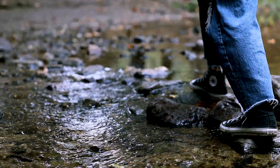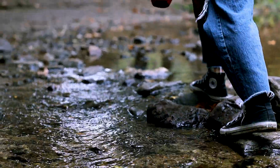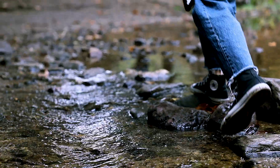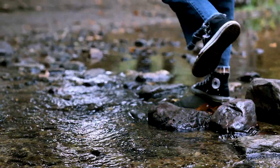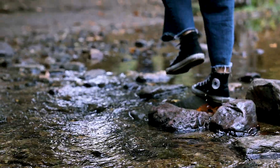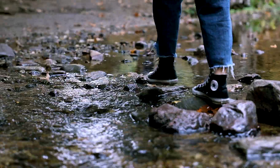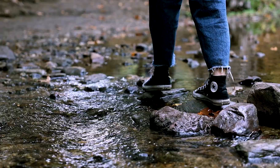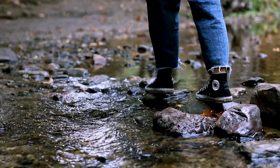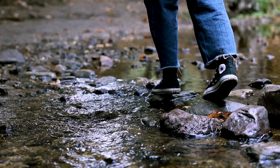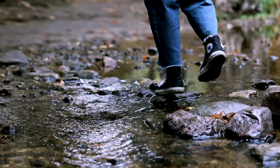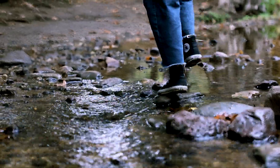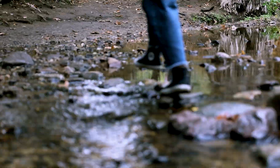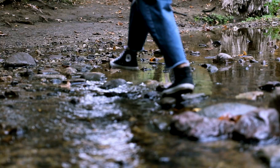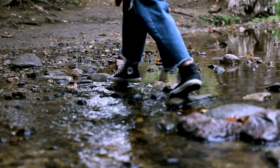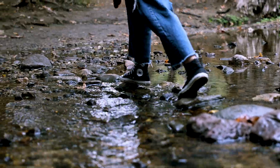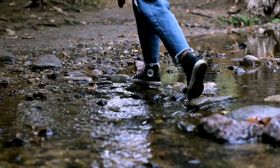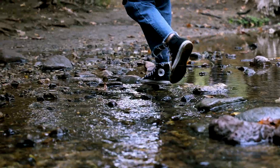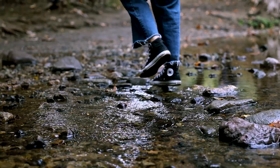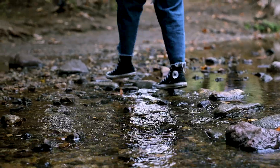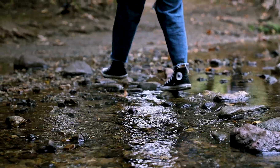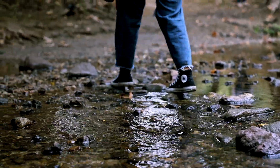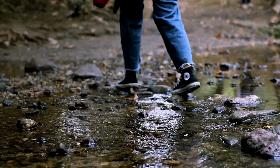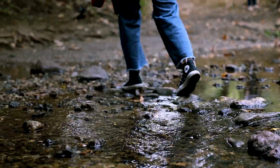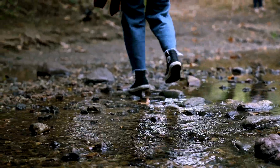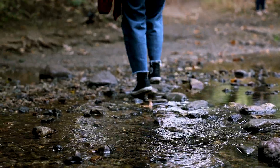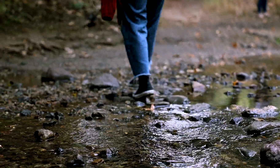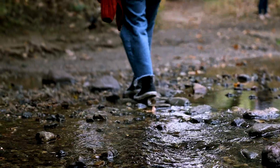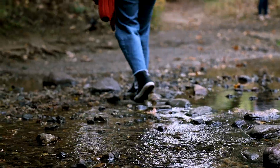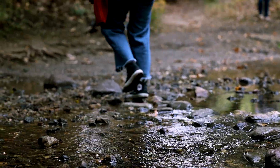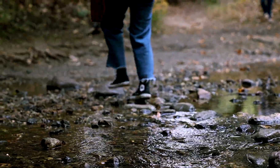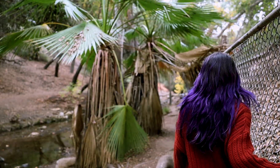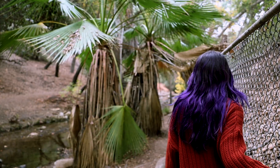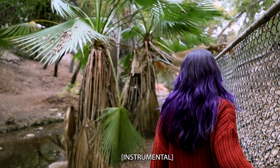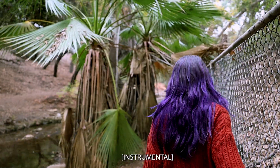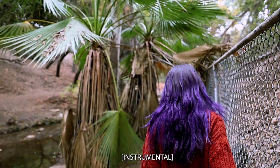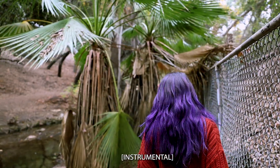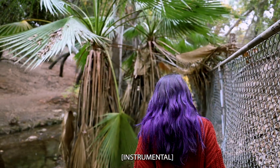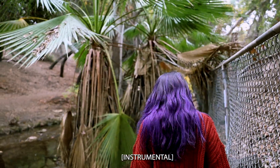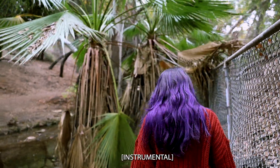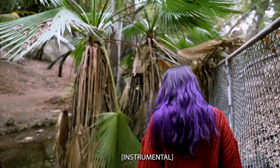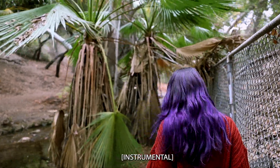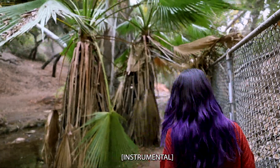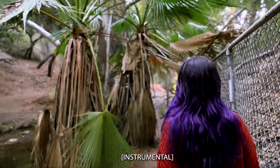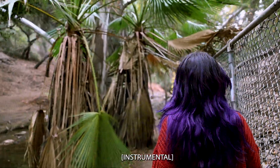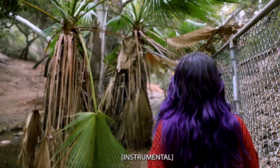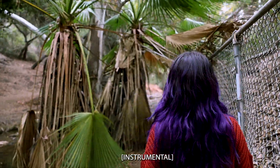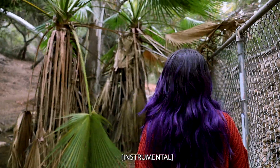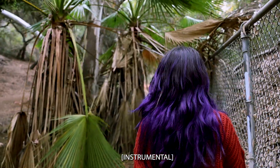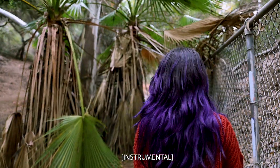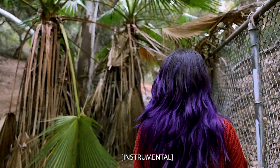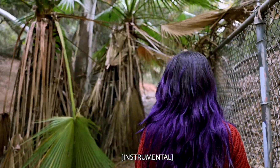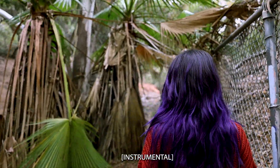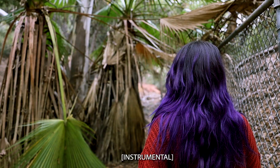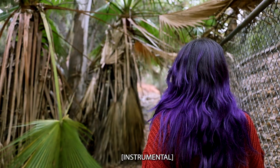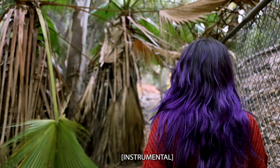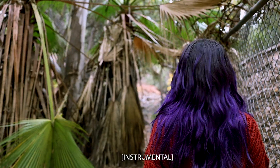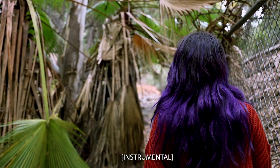like Oh, I